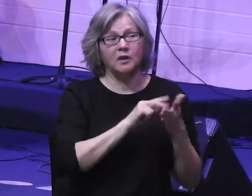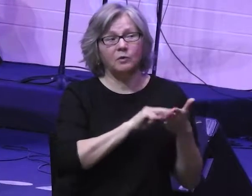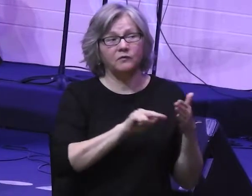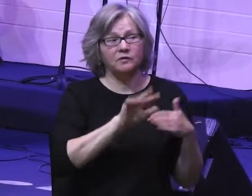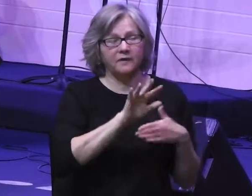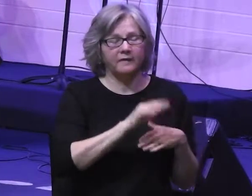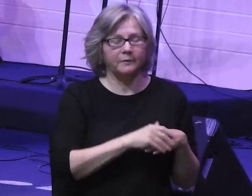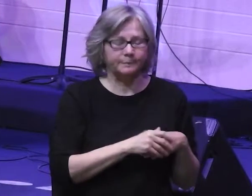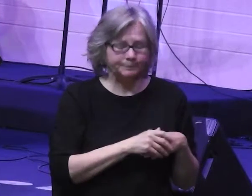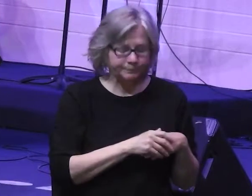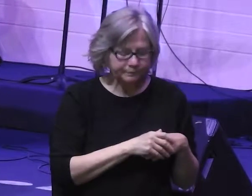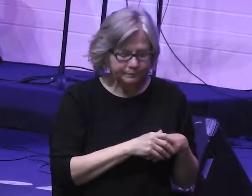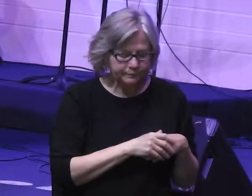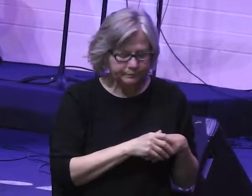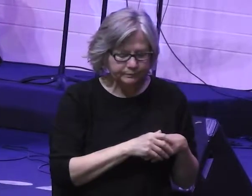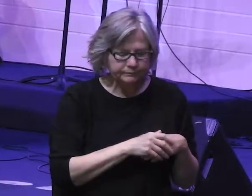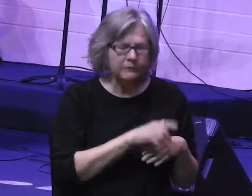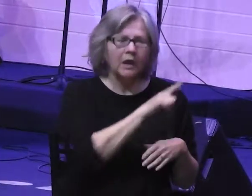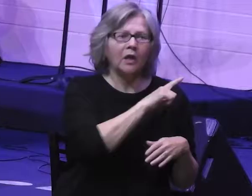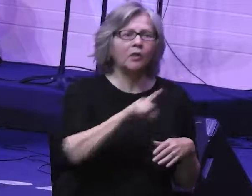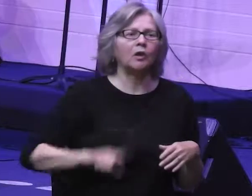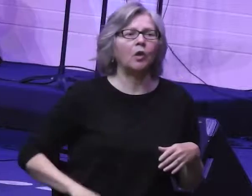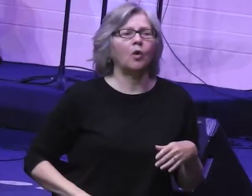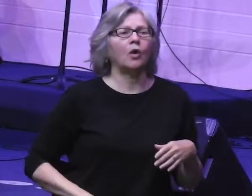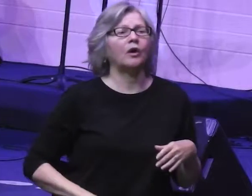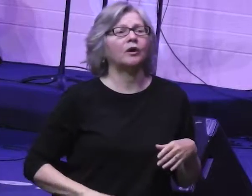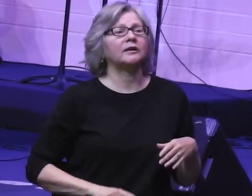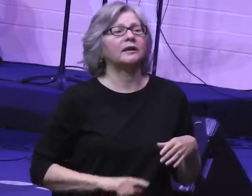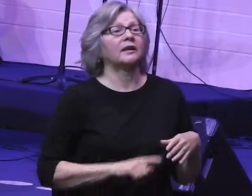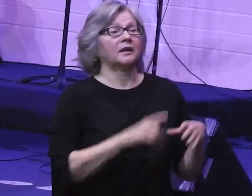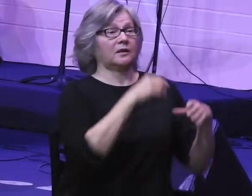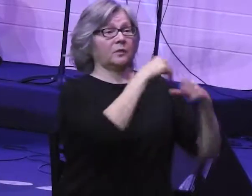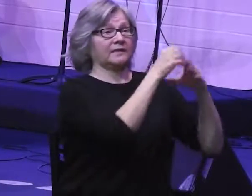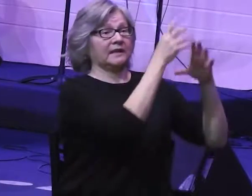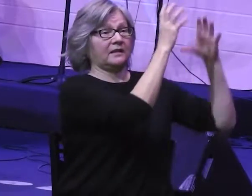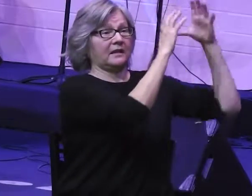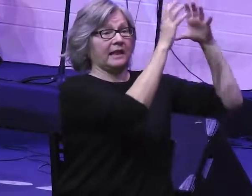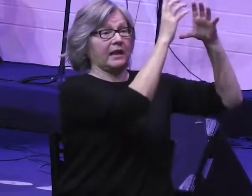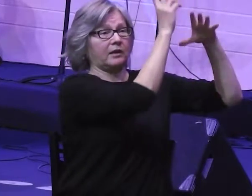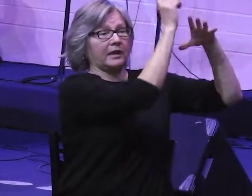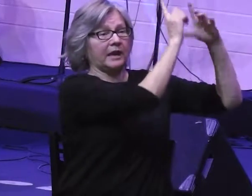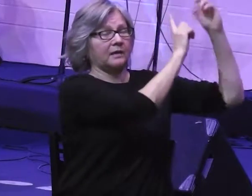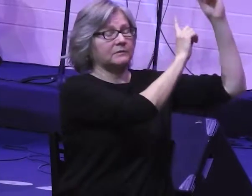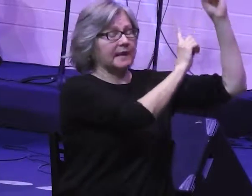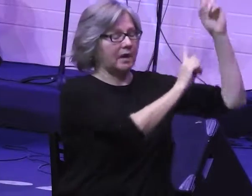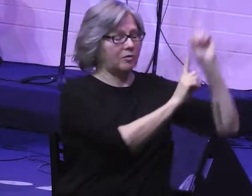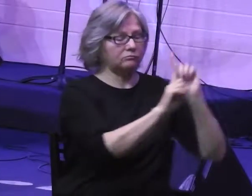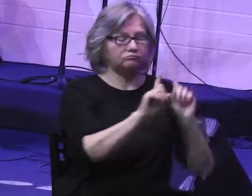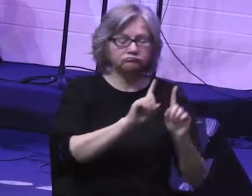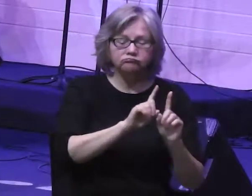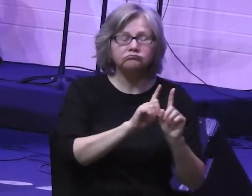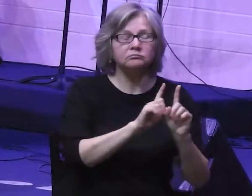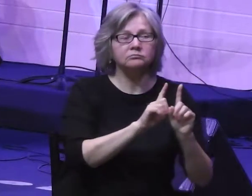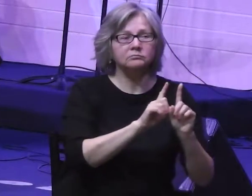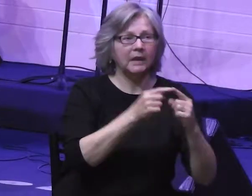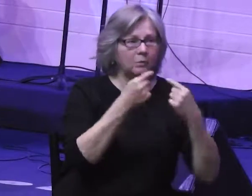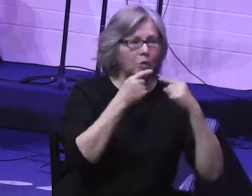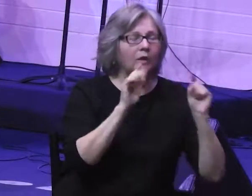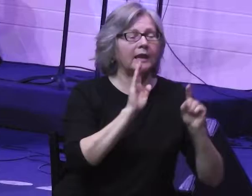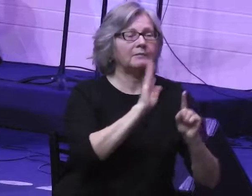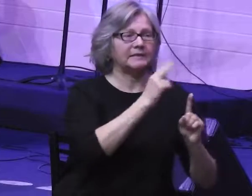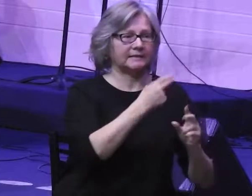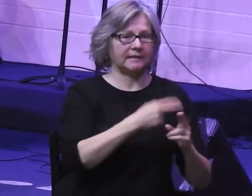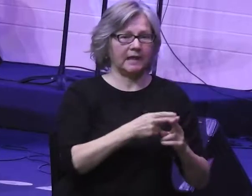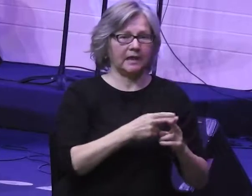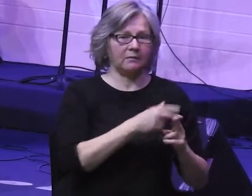with verse 5. Then the Lord came down in the cloud and stood there with him and proclaimed his name, the Lord.